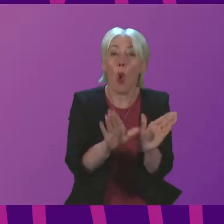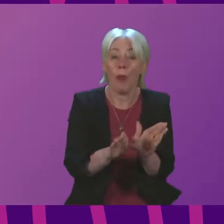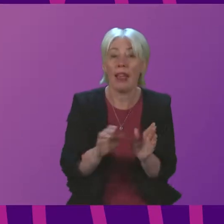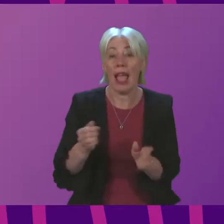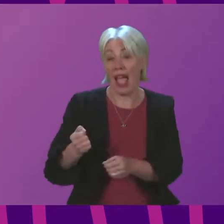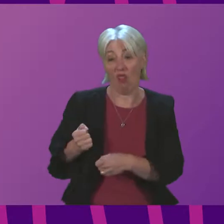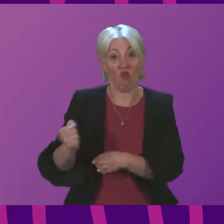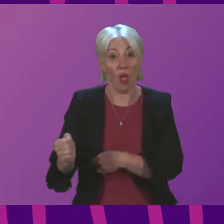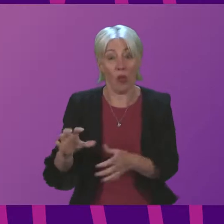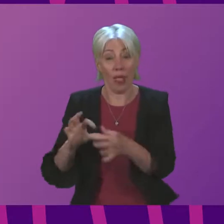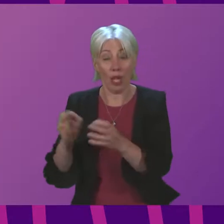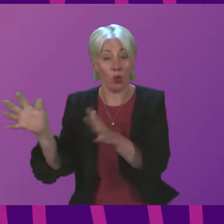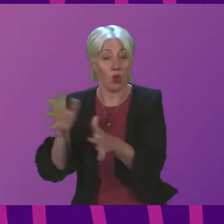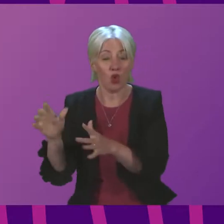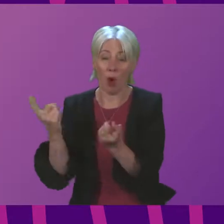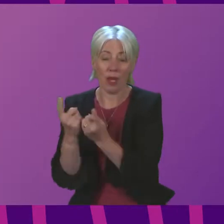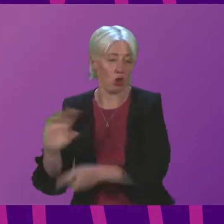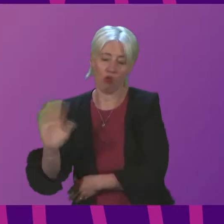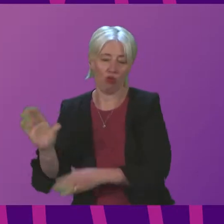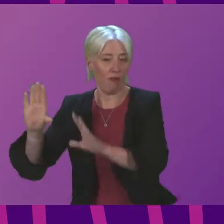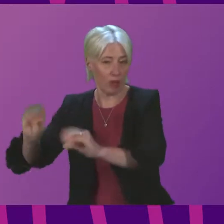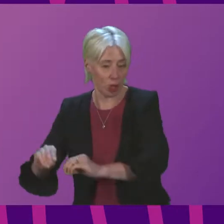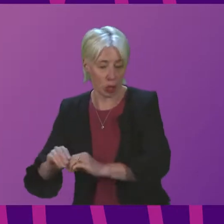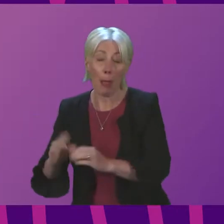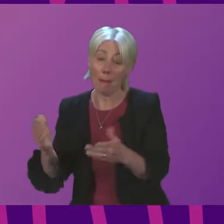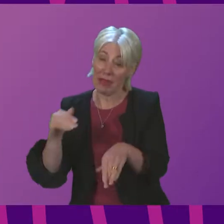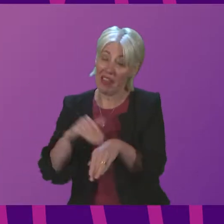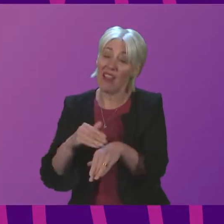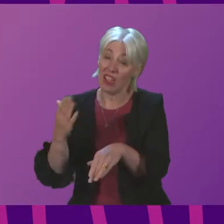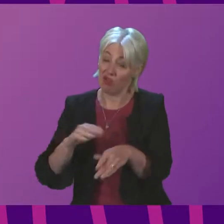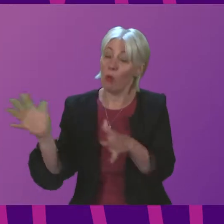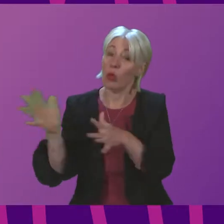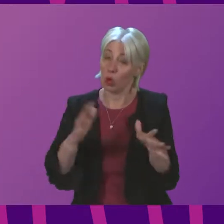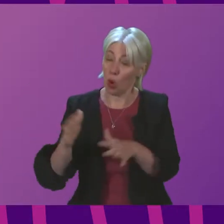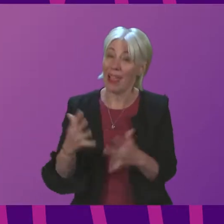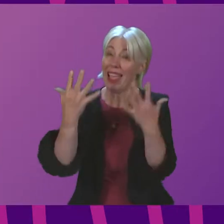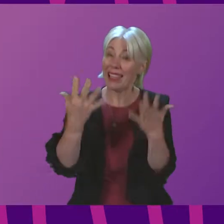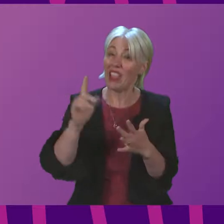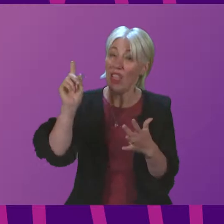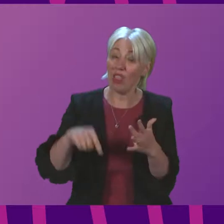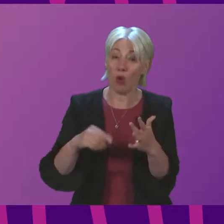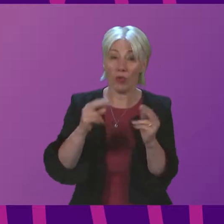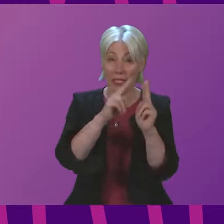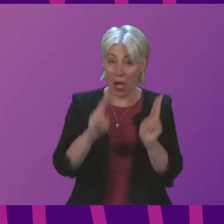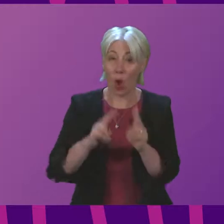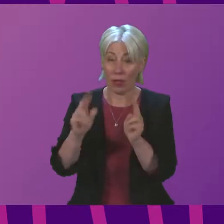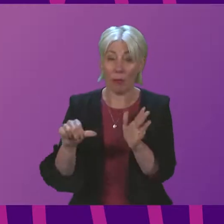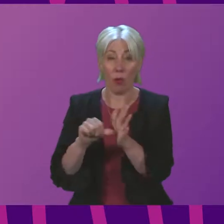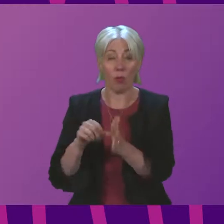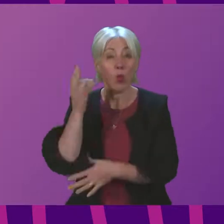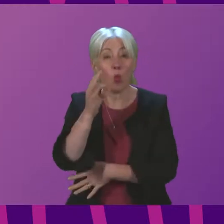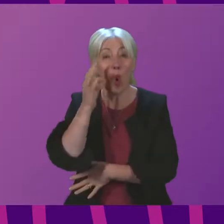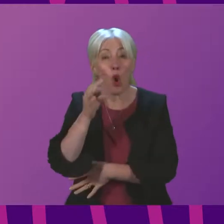issues. There have been many wider impacts on the storm, with 10,000 properties having experienced water supply issues,